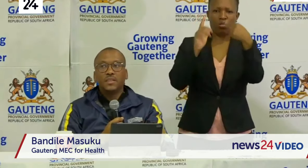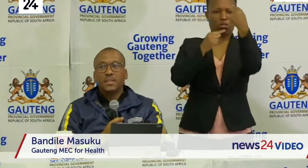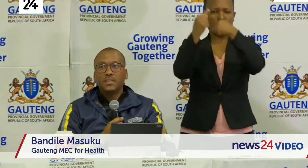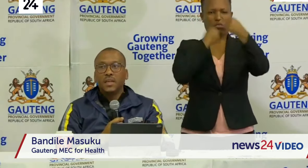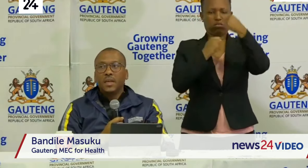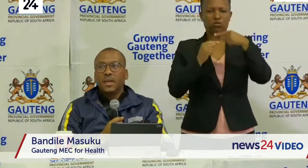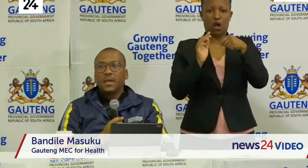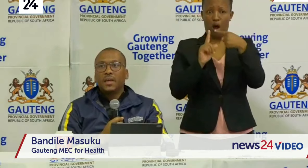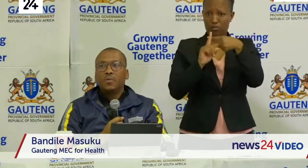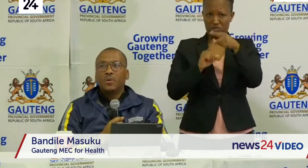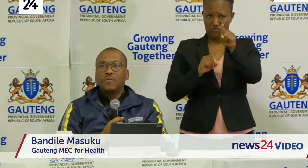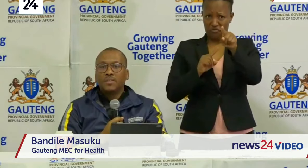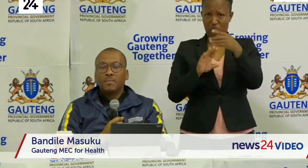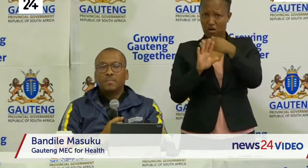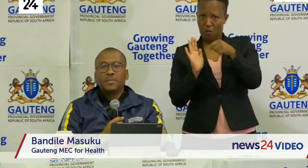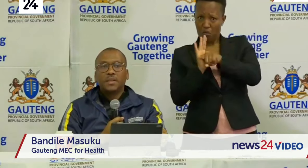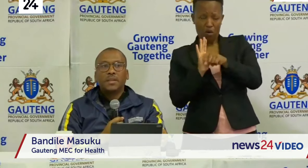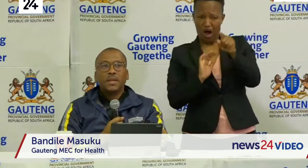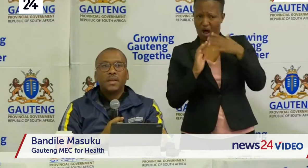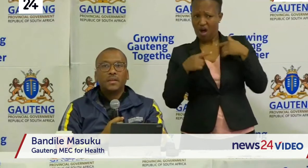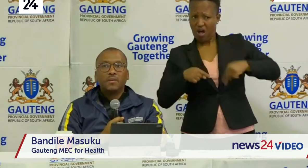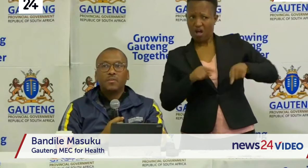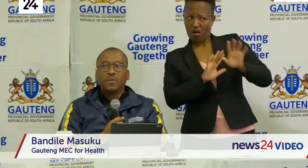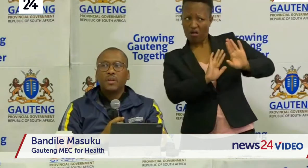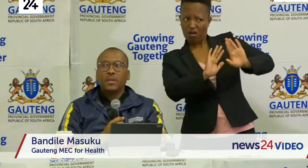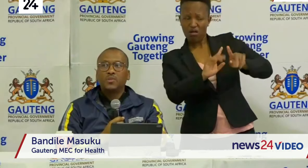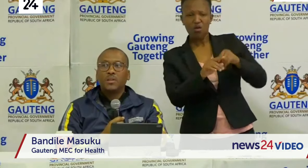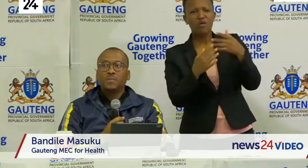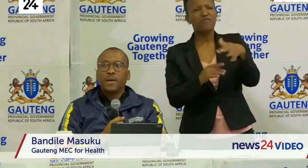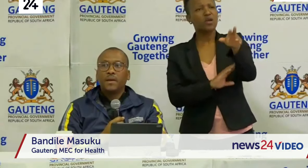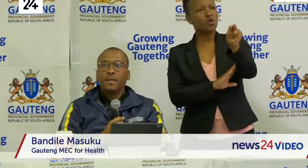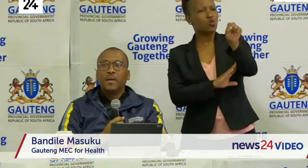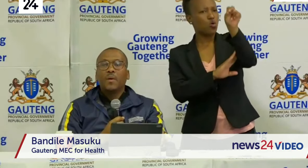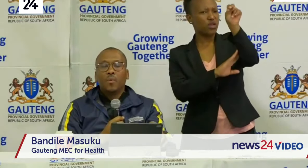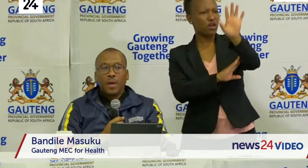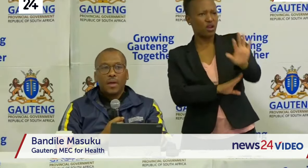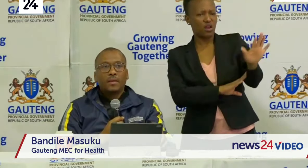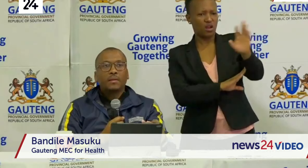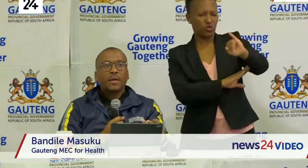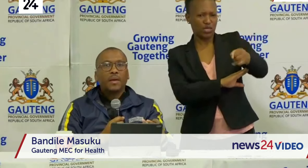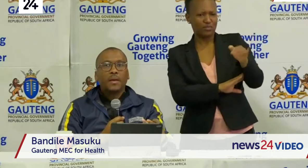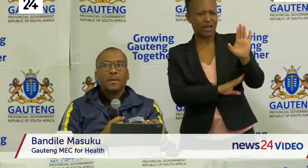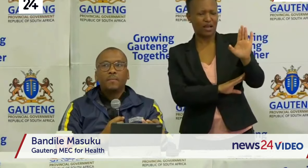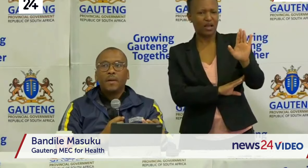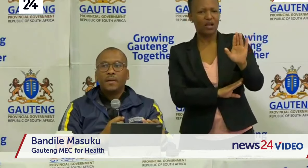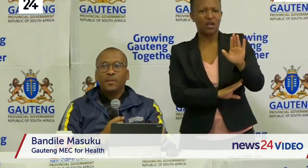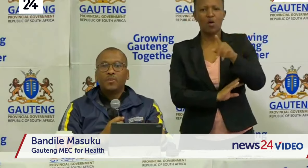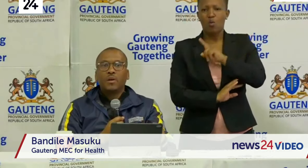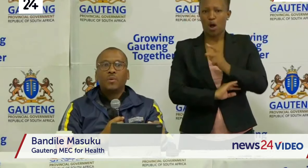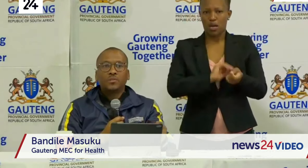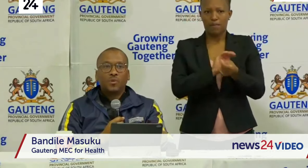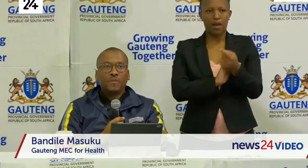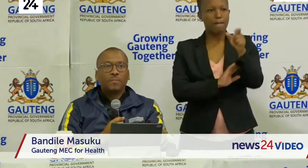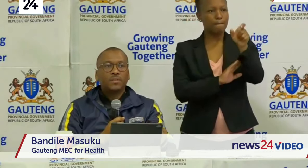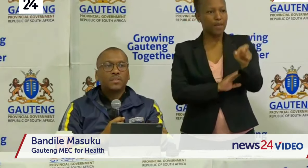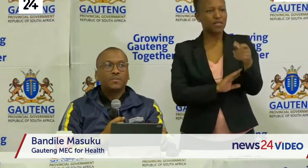an incident in one of the suburbs in the northern Johannesburg where an individual